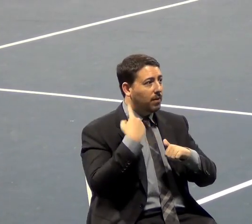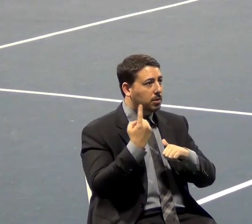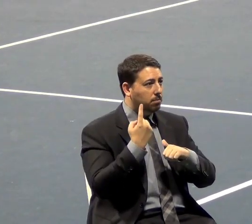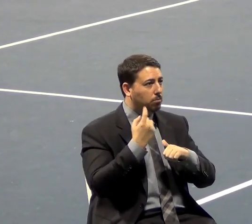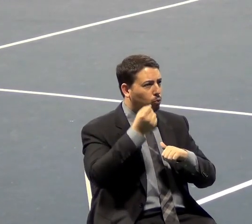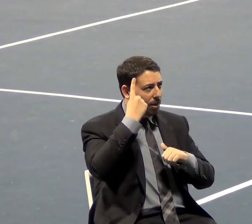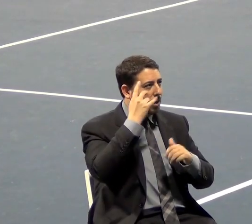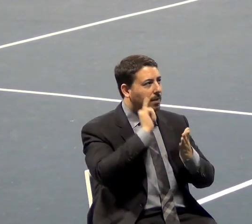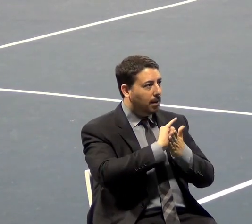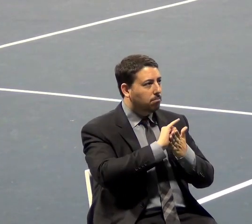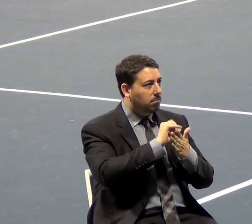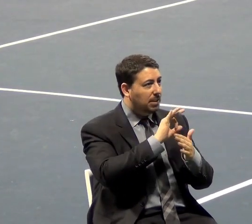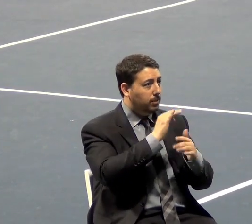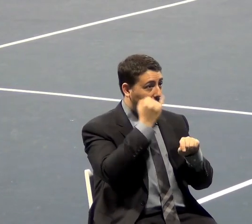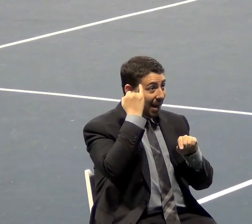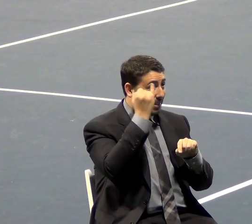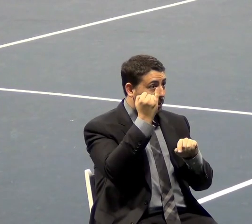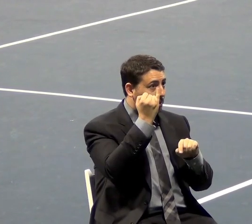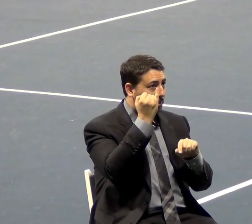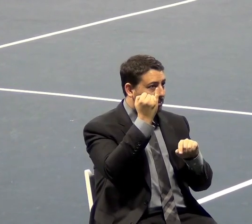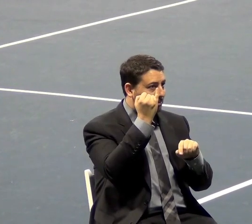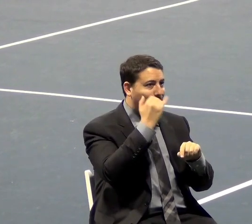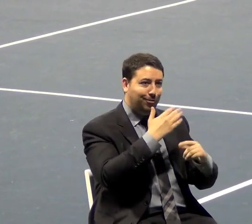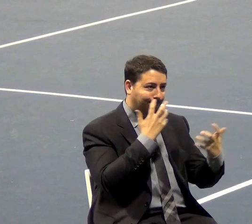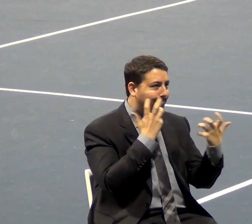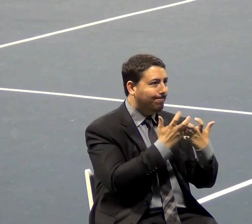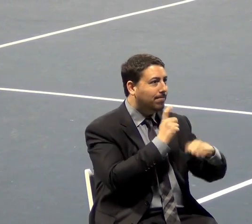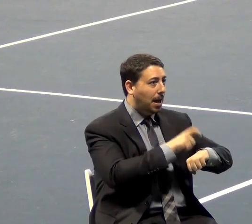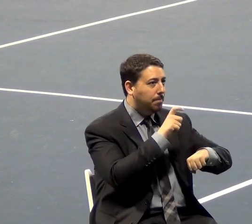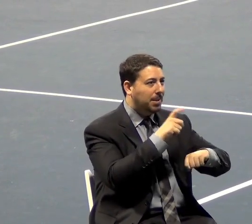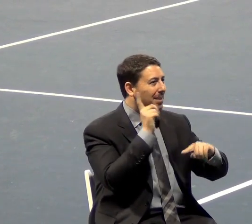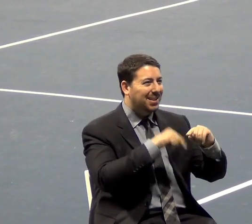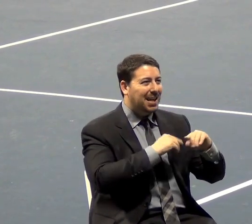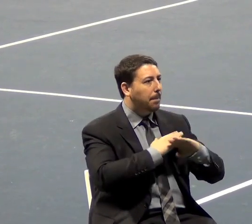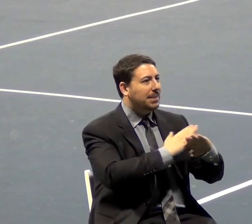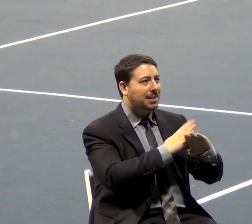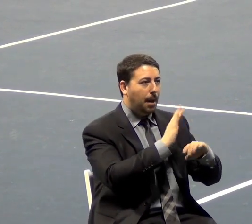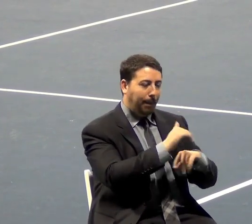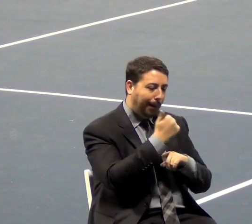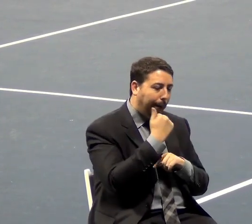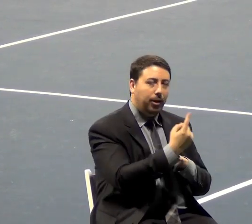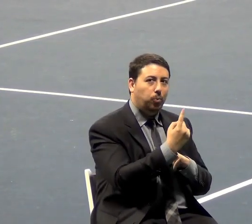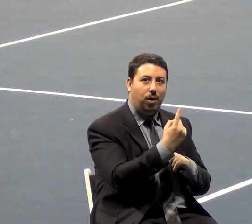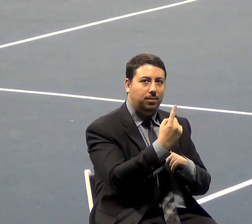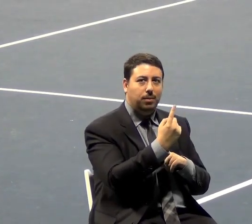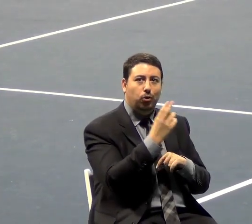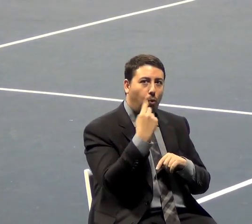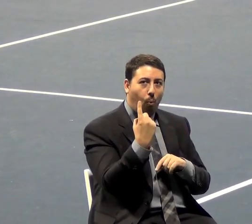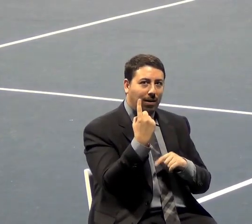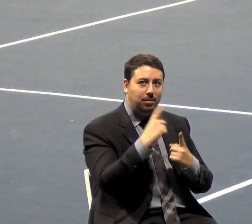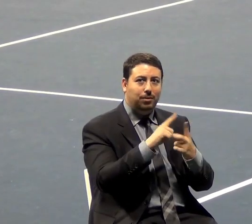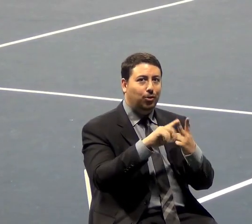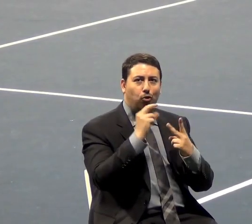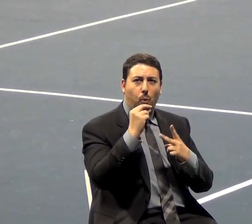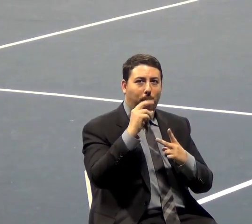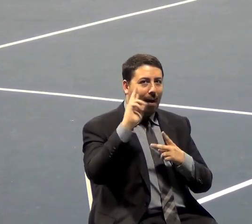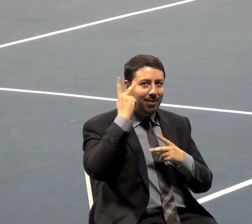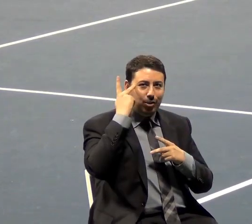when an idea whose time has come cannot be stopped by anybody. No army or no politician has stopped by anybody.